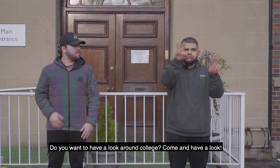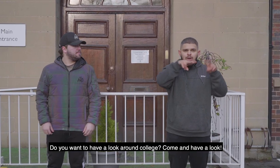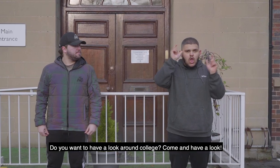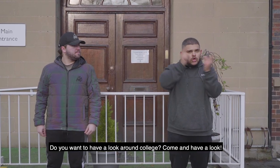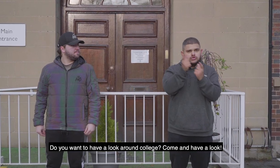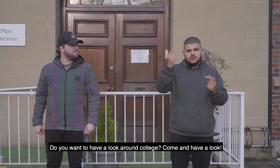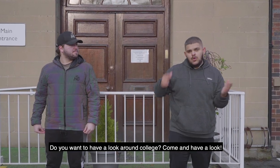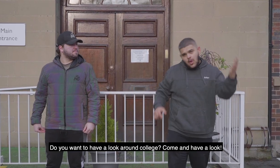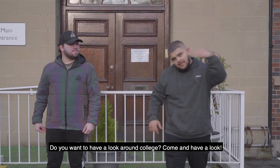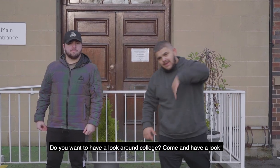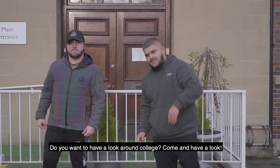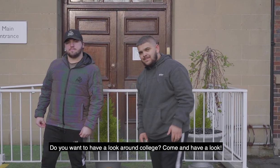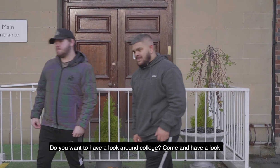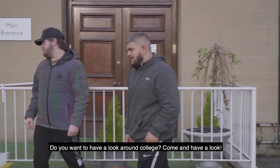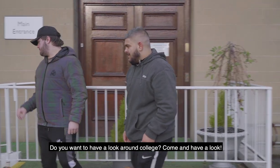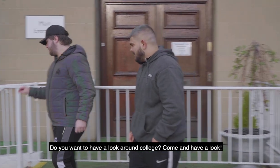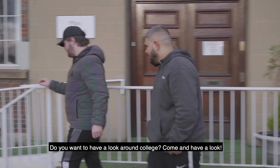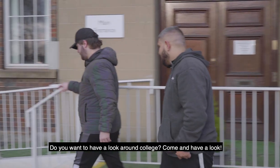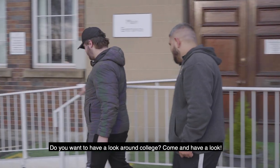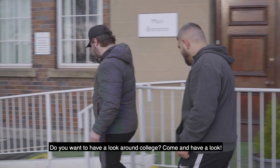Do you want to have a look around college? Come and have a look.